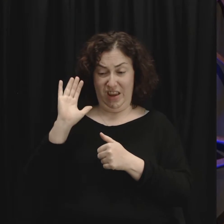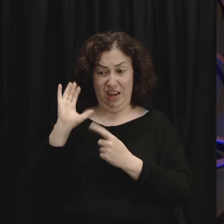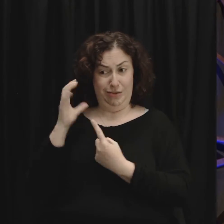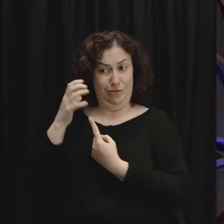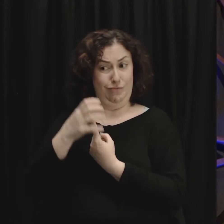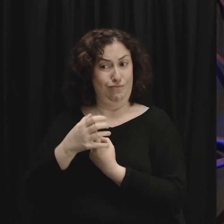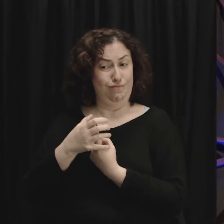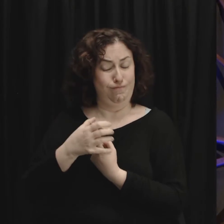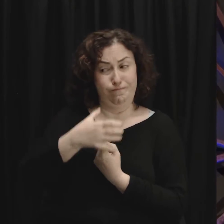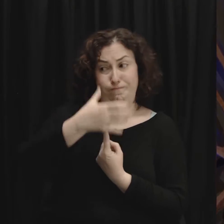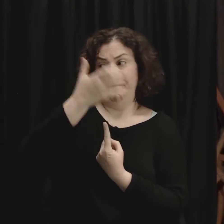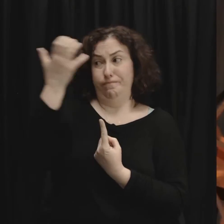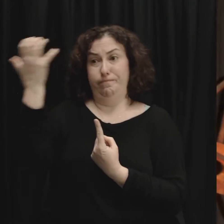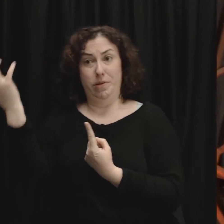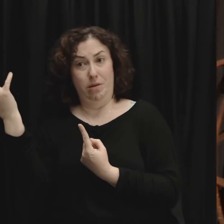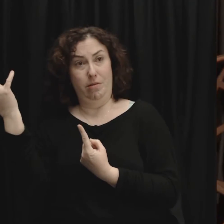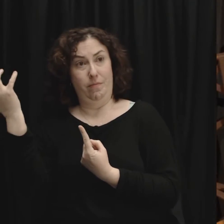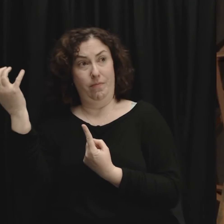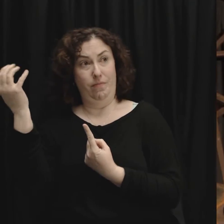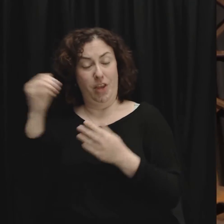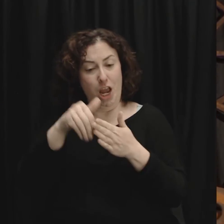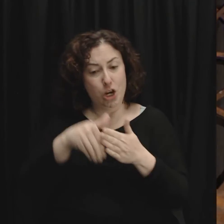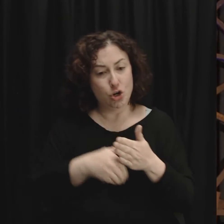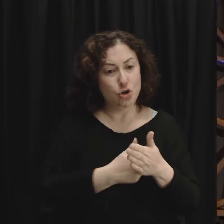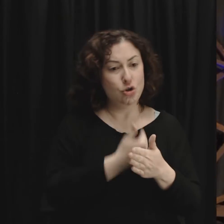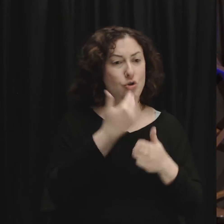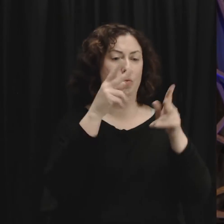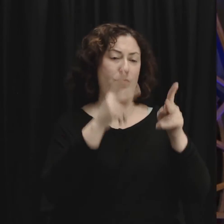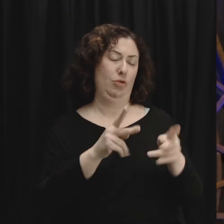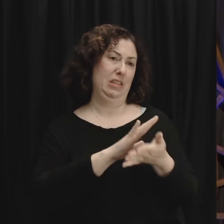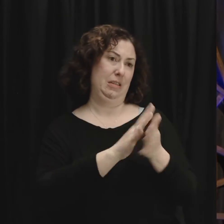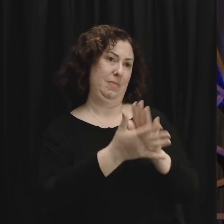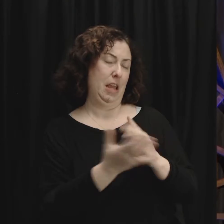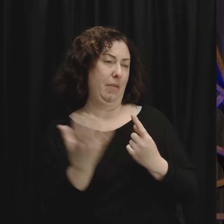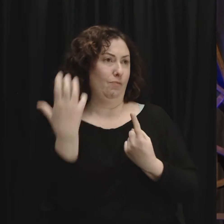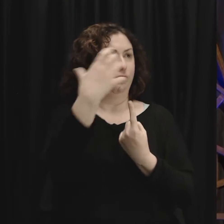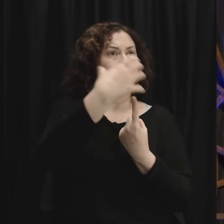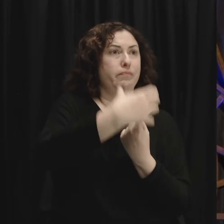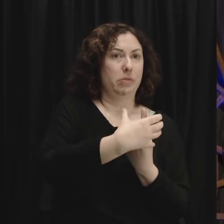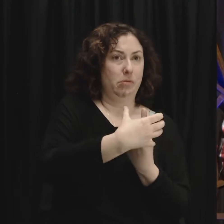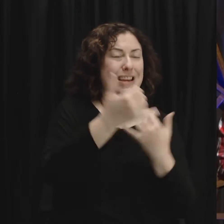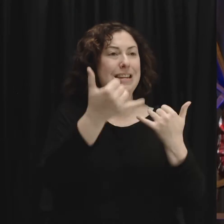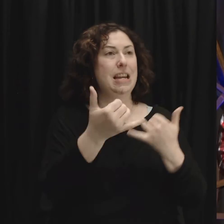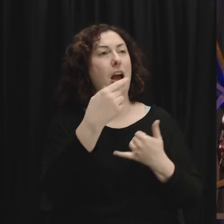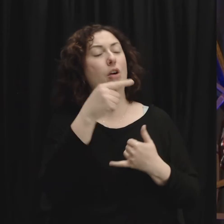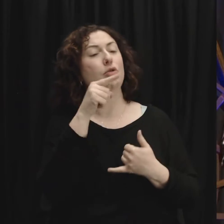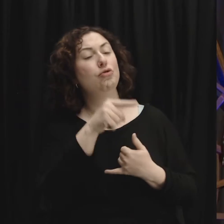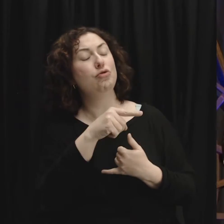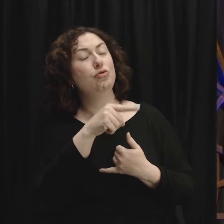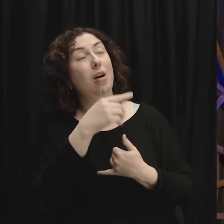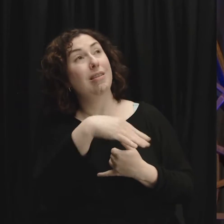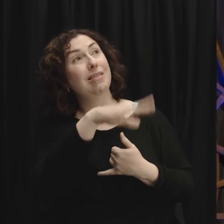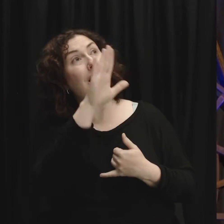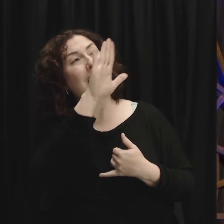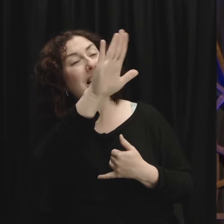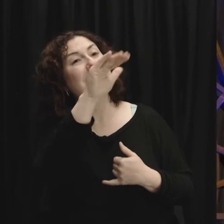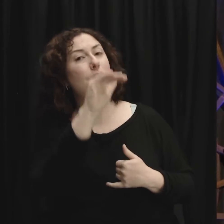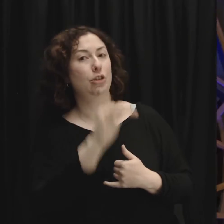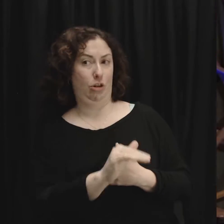a new creation. You entered into the family of God. You are now a child of the living God. We're going to learn that